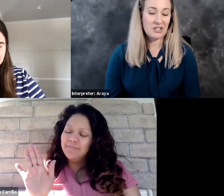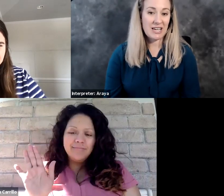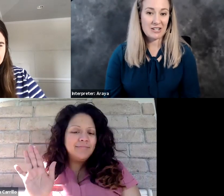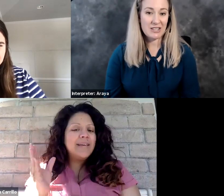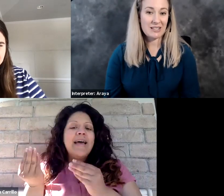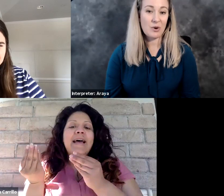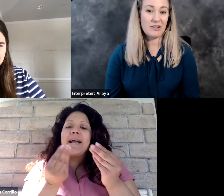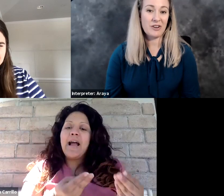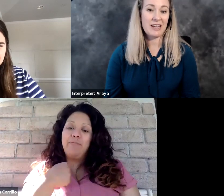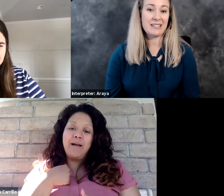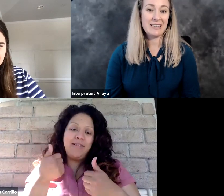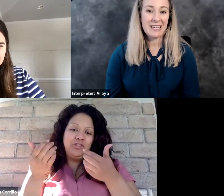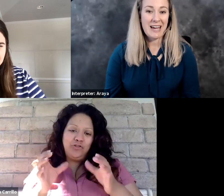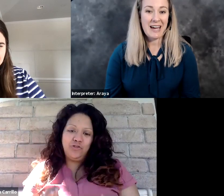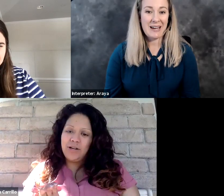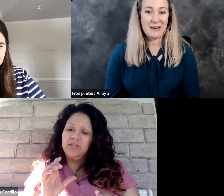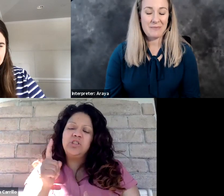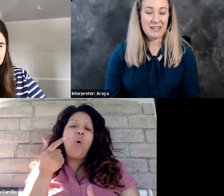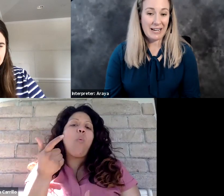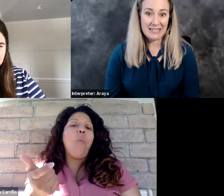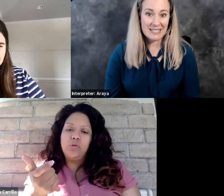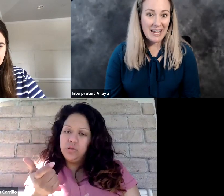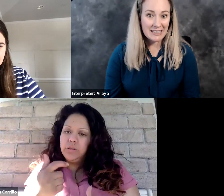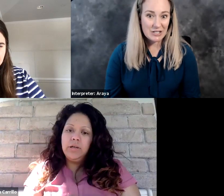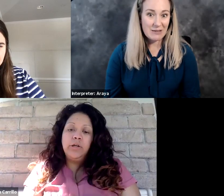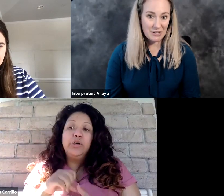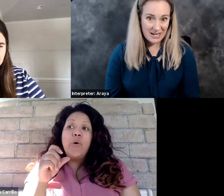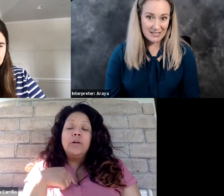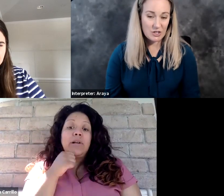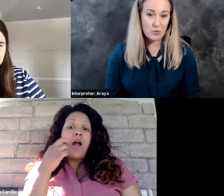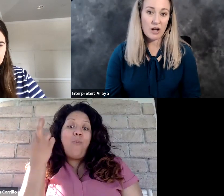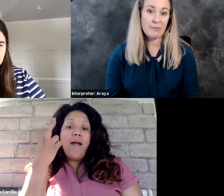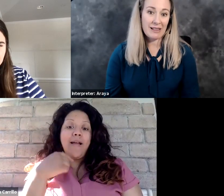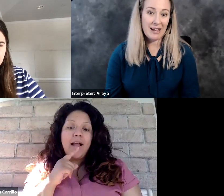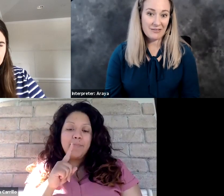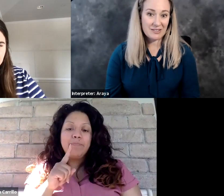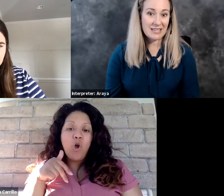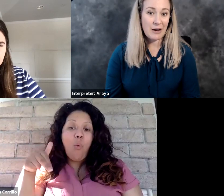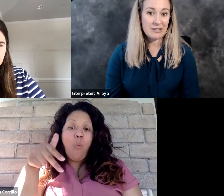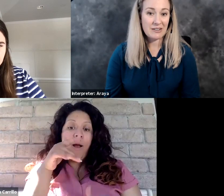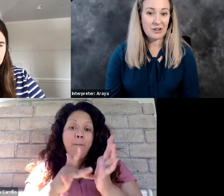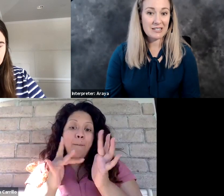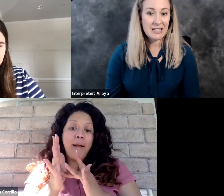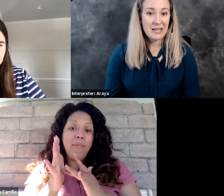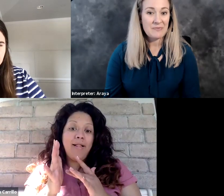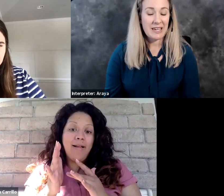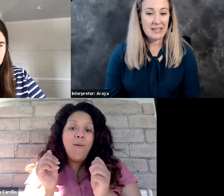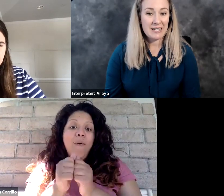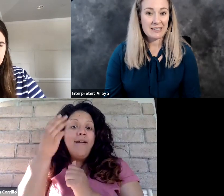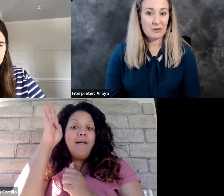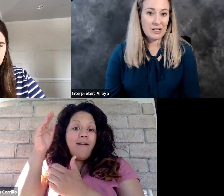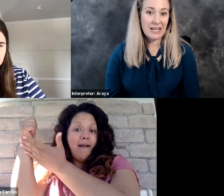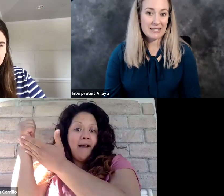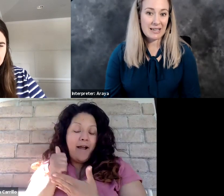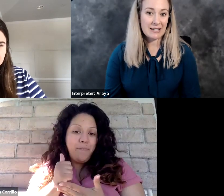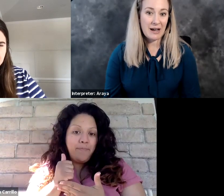journey of change. And this one friend, um, I had to say, just give me a chance, just watch my life and see how it's different. And